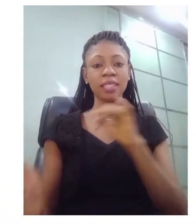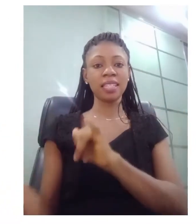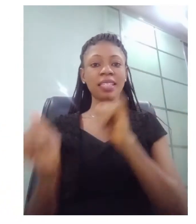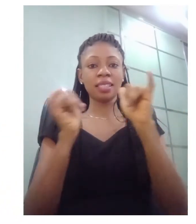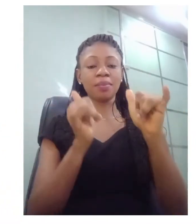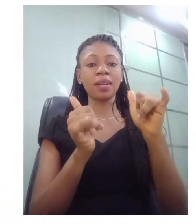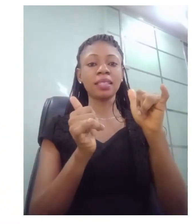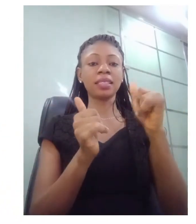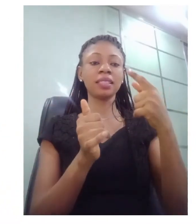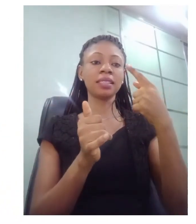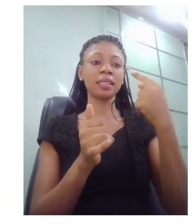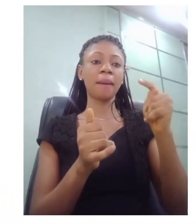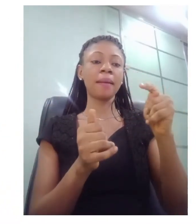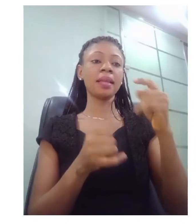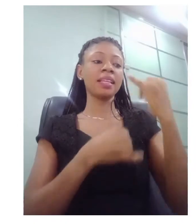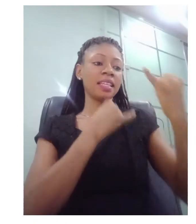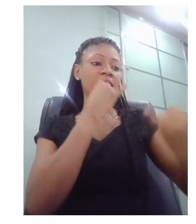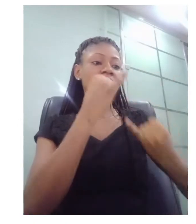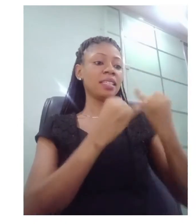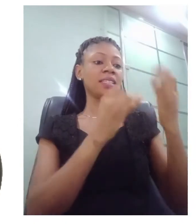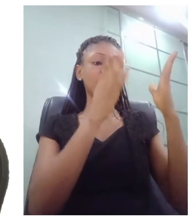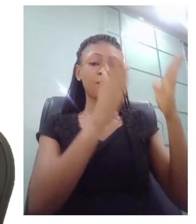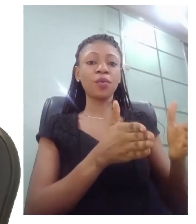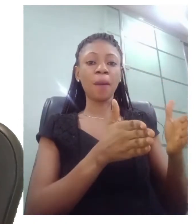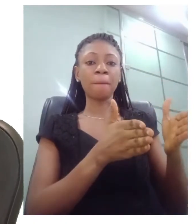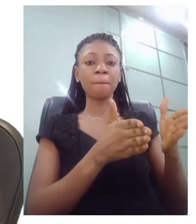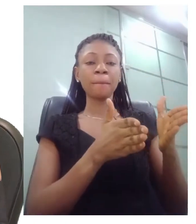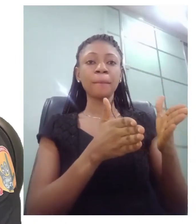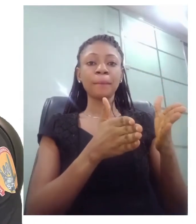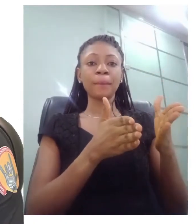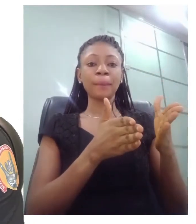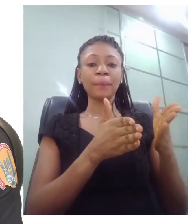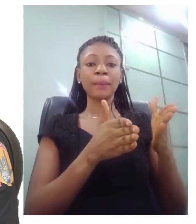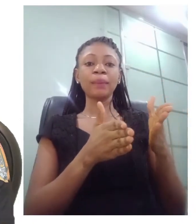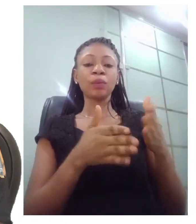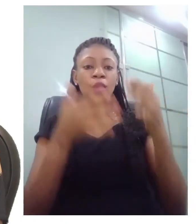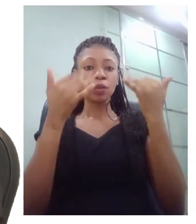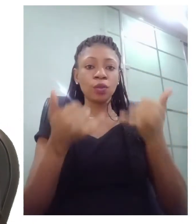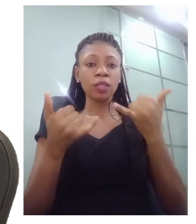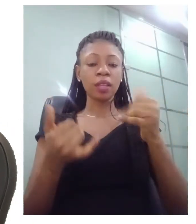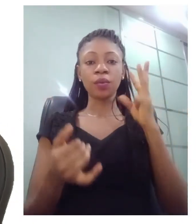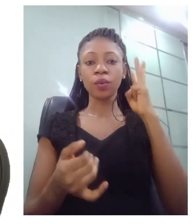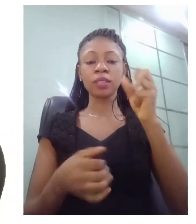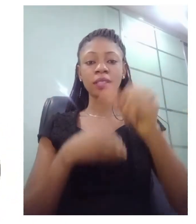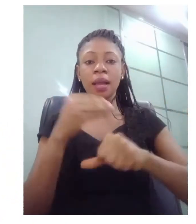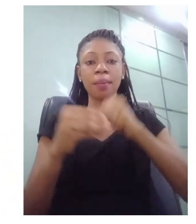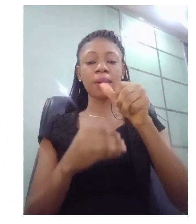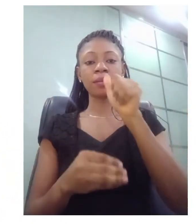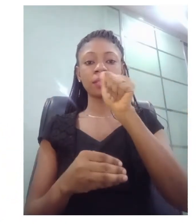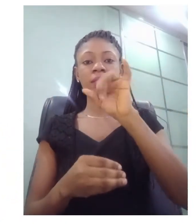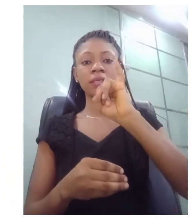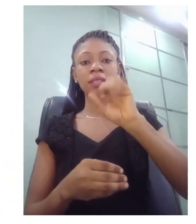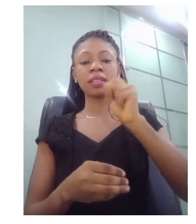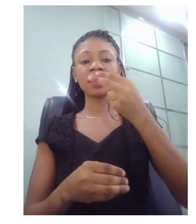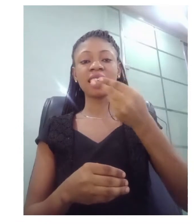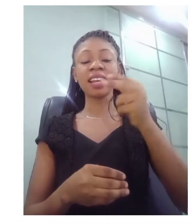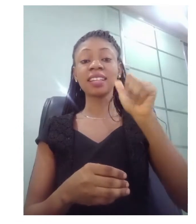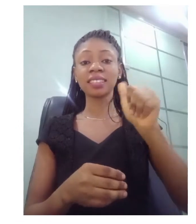Aisha's story. Tell me what you learned. You can send us your questions or your responses by sending a